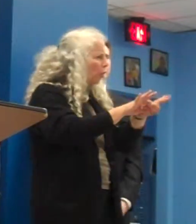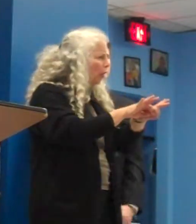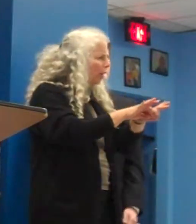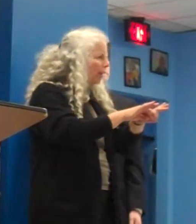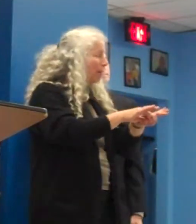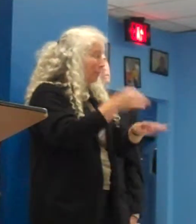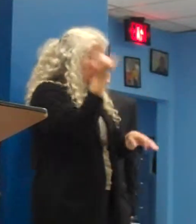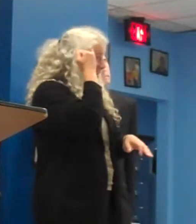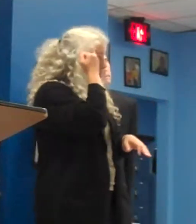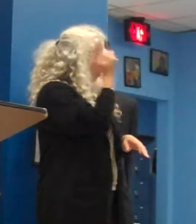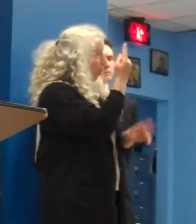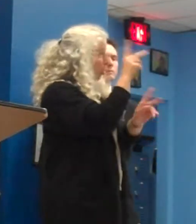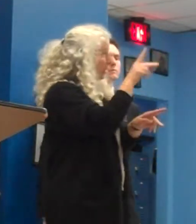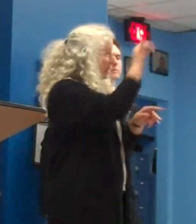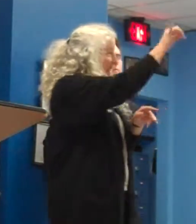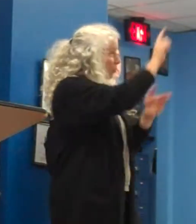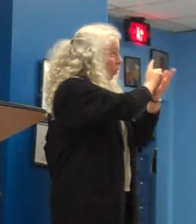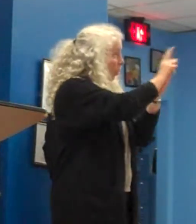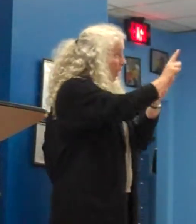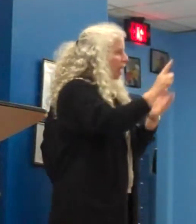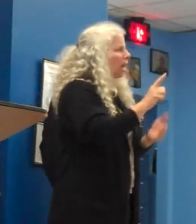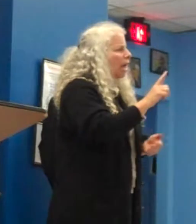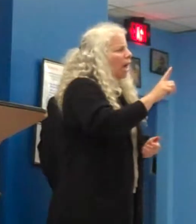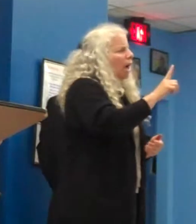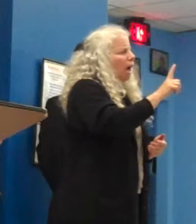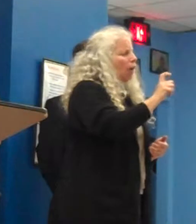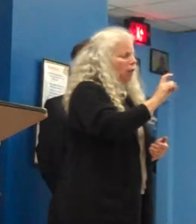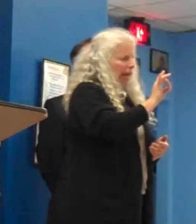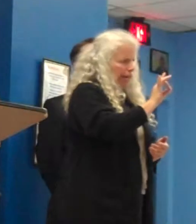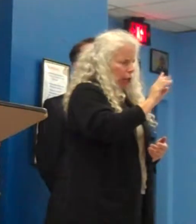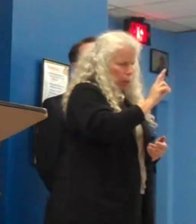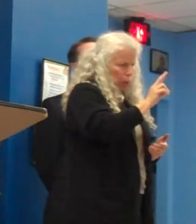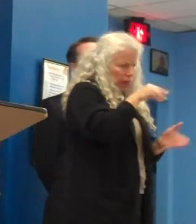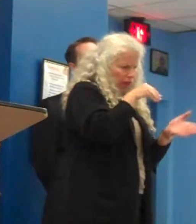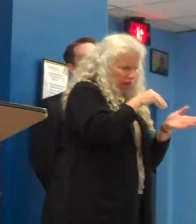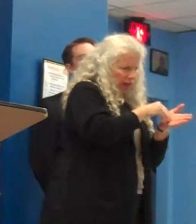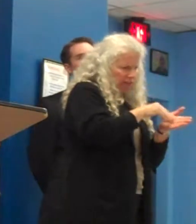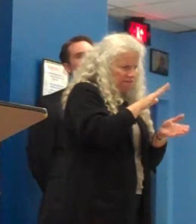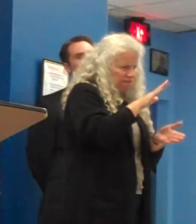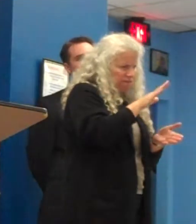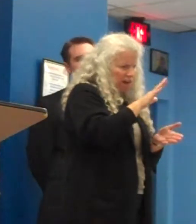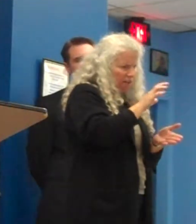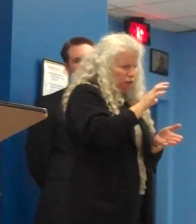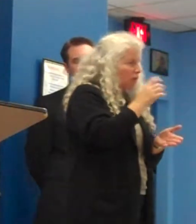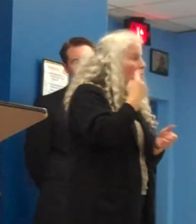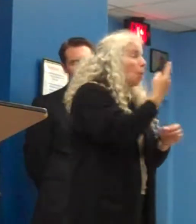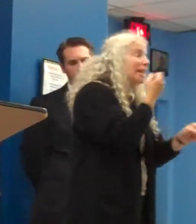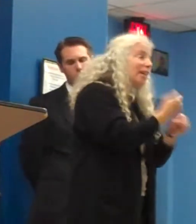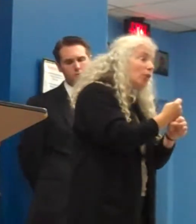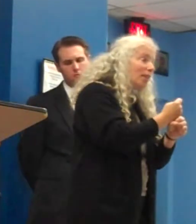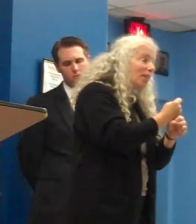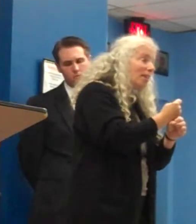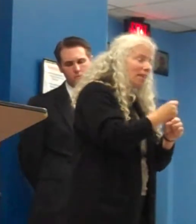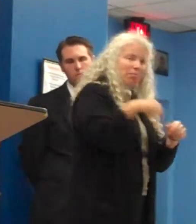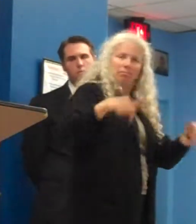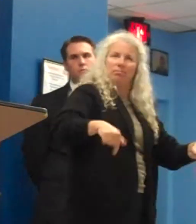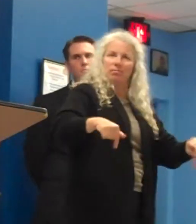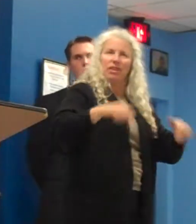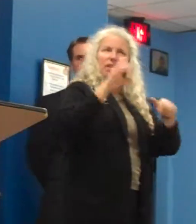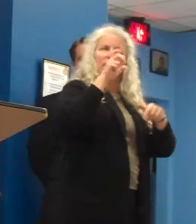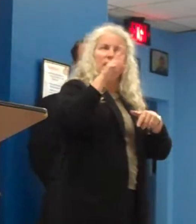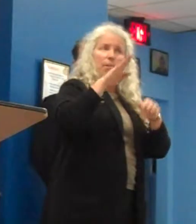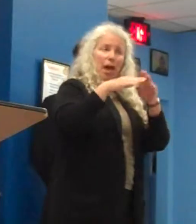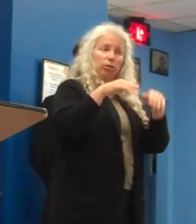psychiatric hospitalization is $182,500 for a single year, whereas HRU clubhouses